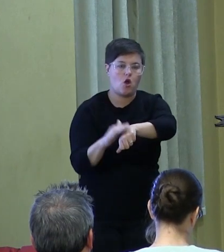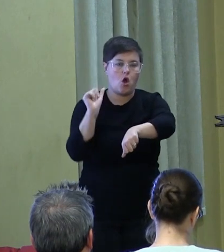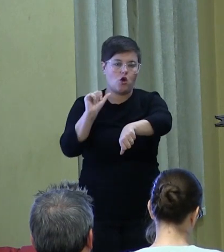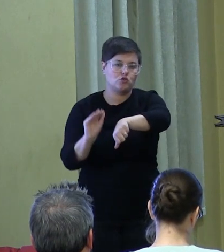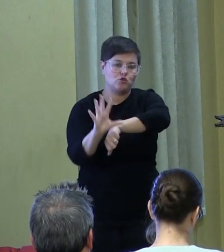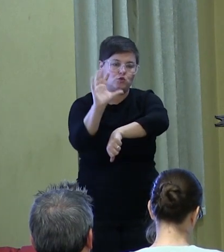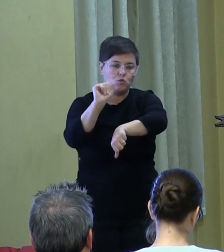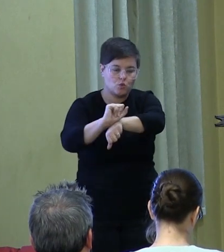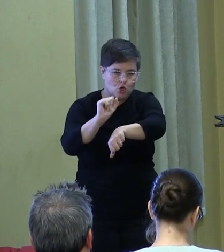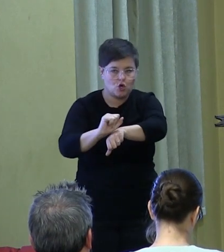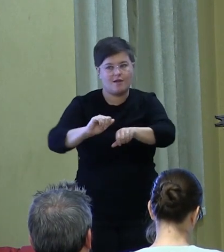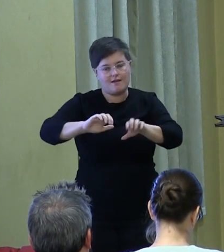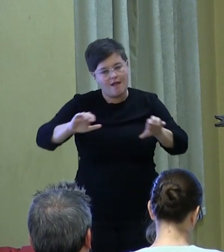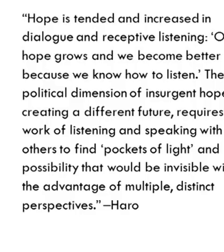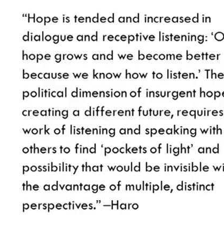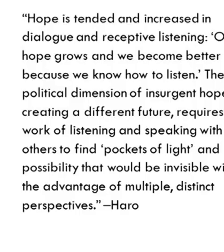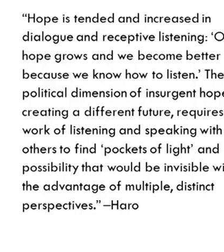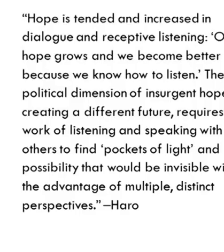and action.